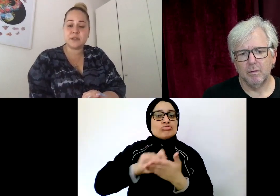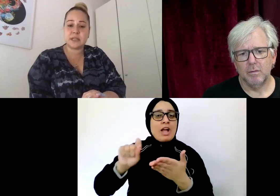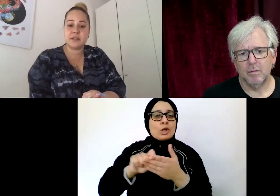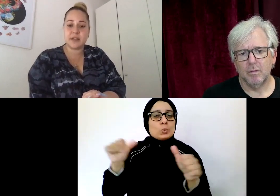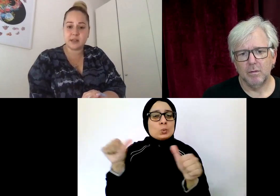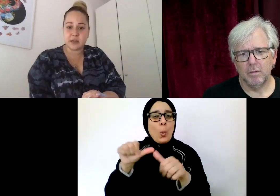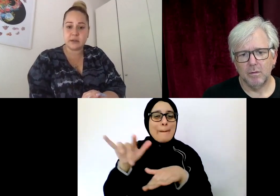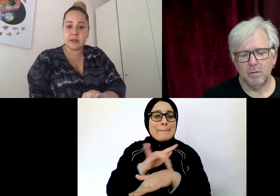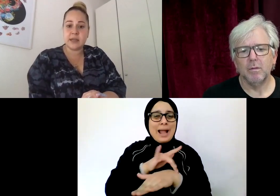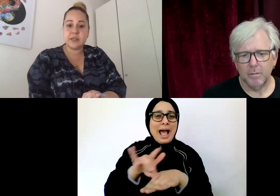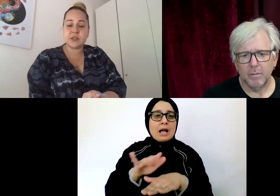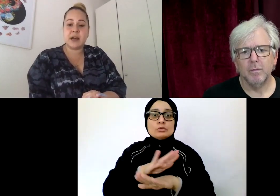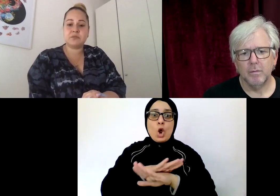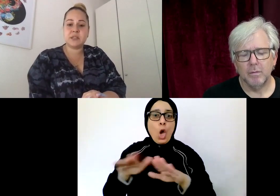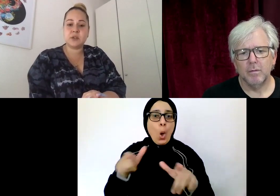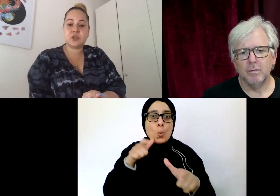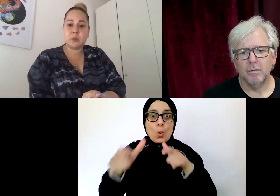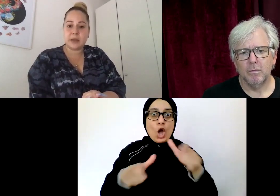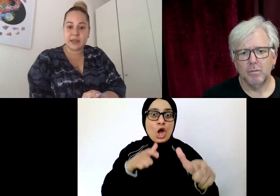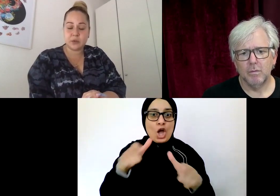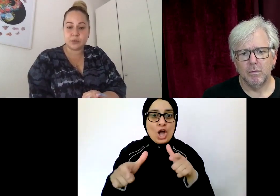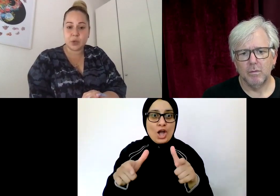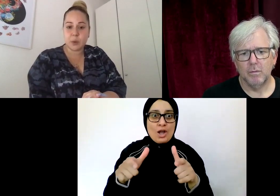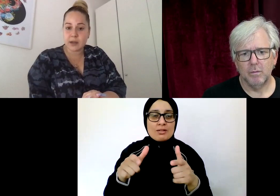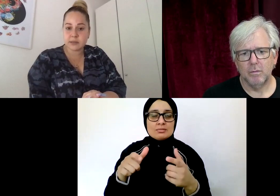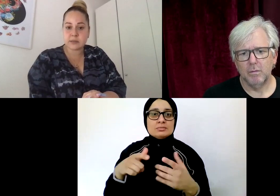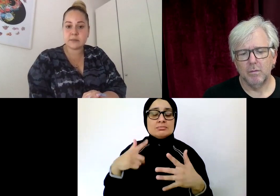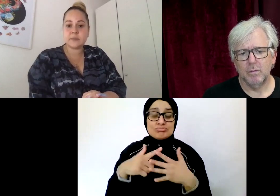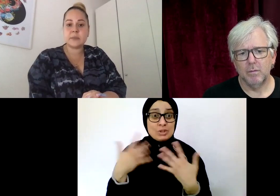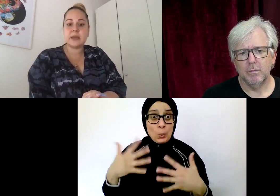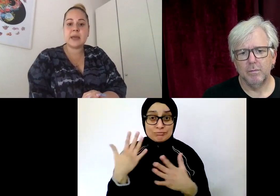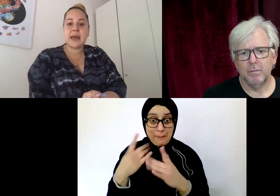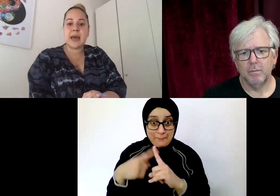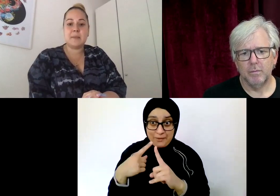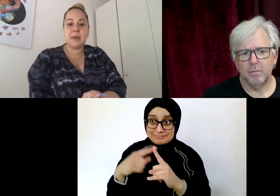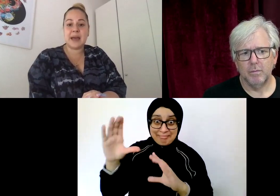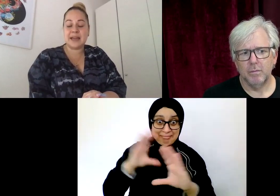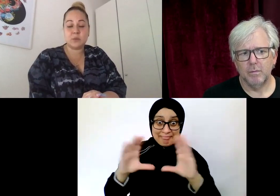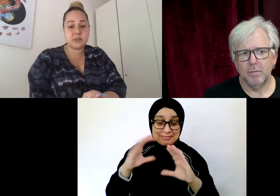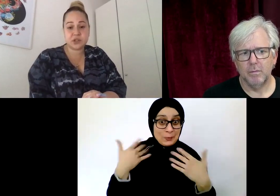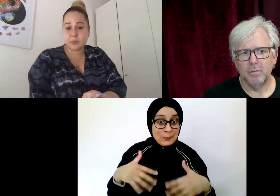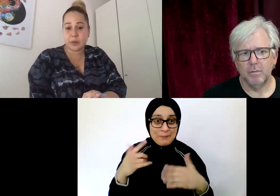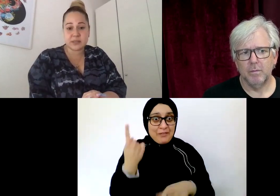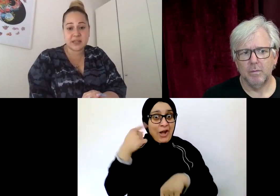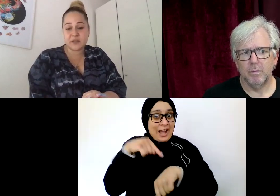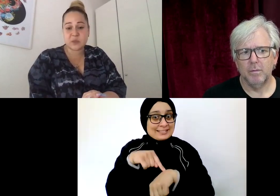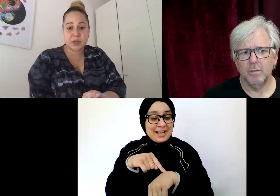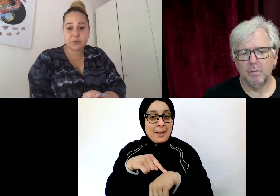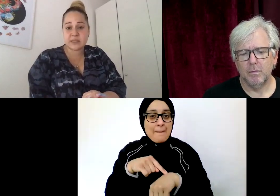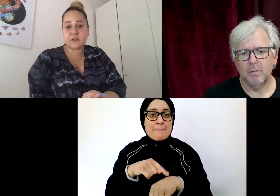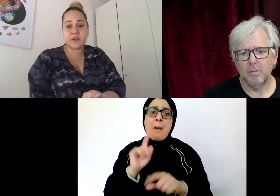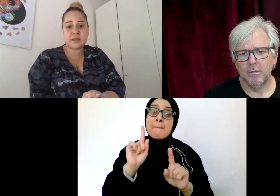Definitely Theatre. So I'd written a short play called No Words. And it was such a positive